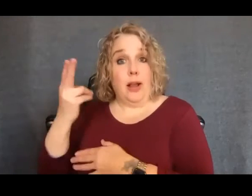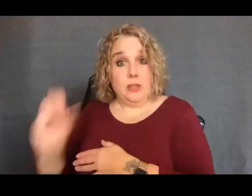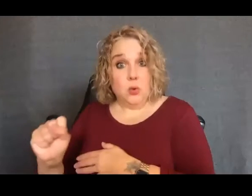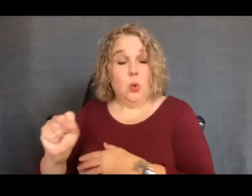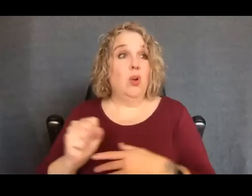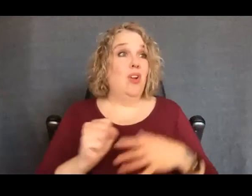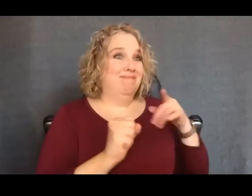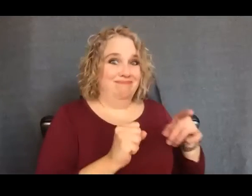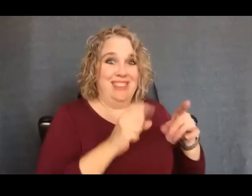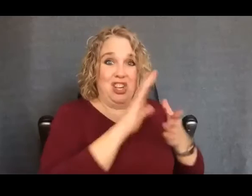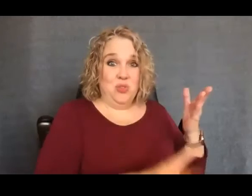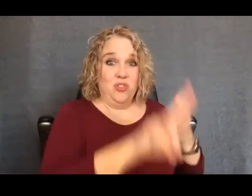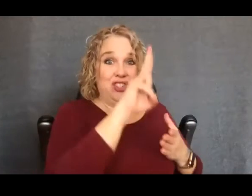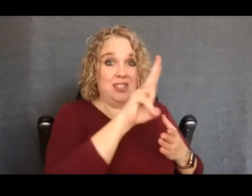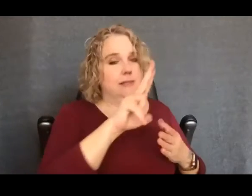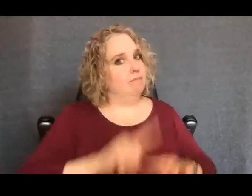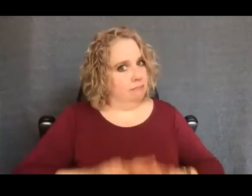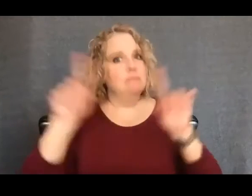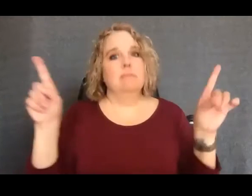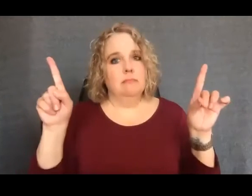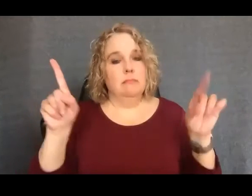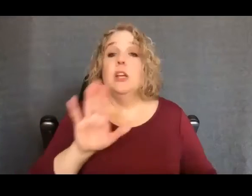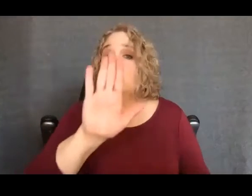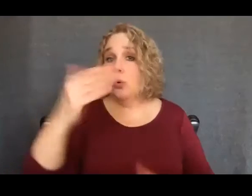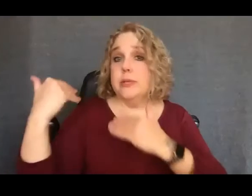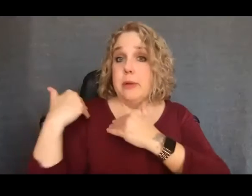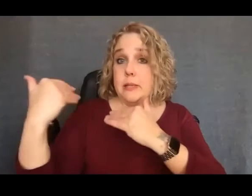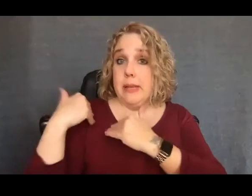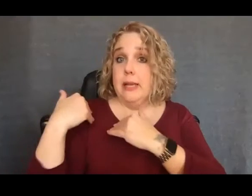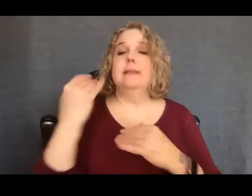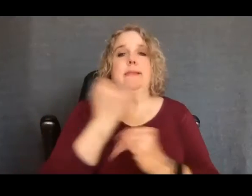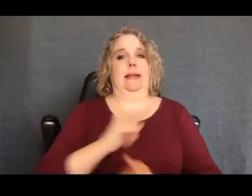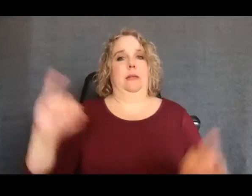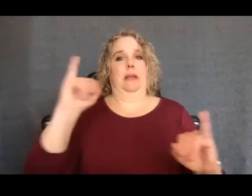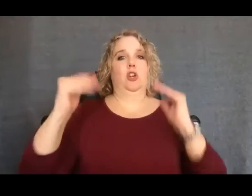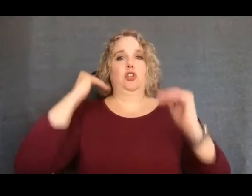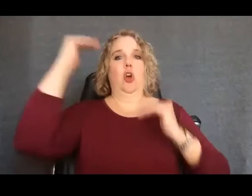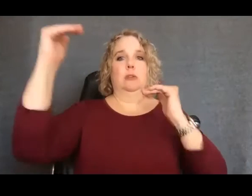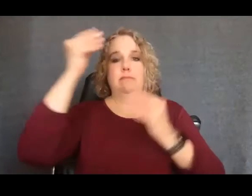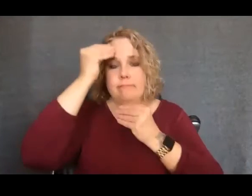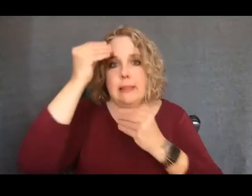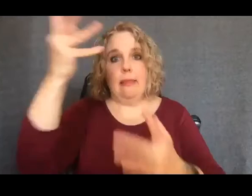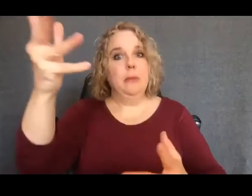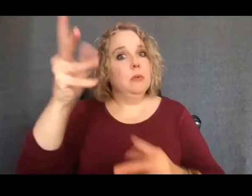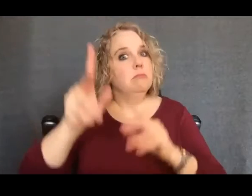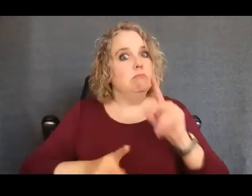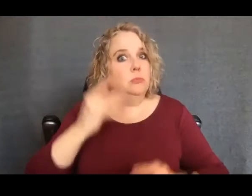different than using an interpreter in the university setting. It's your responsibility as an independent adult to let others know that you will be using